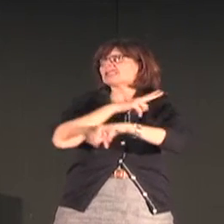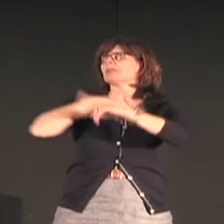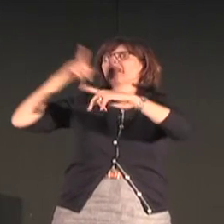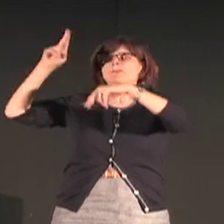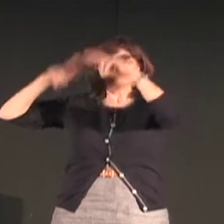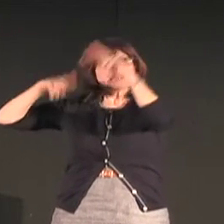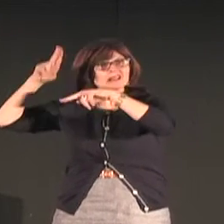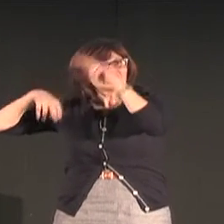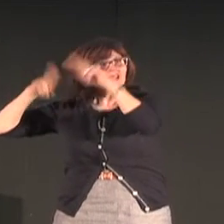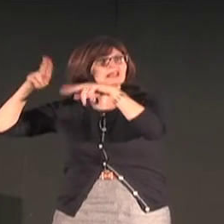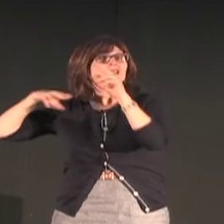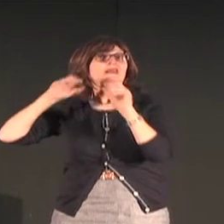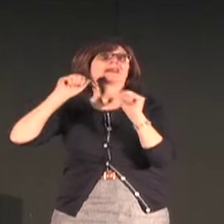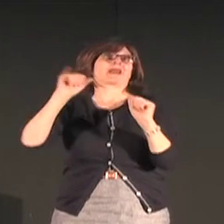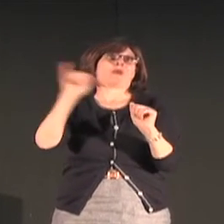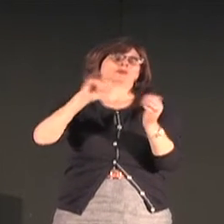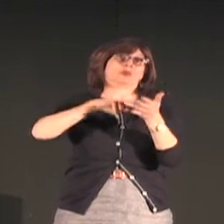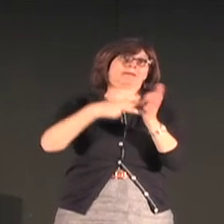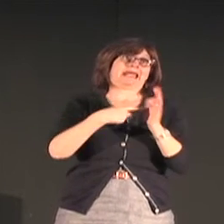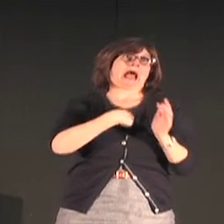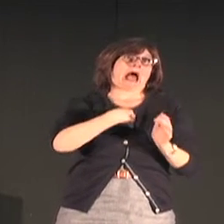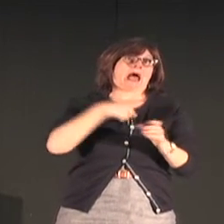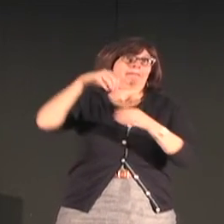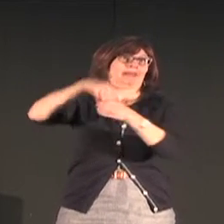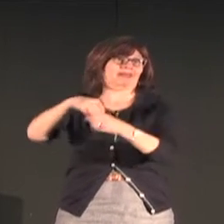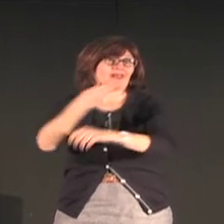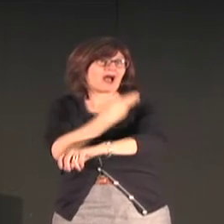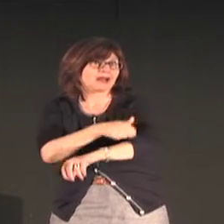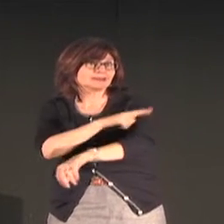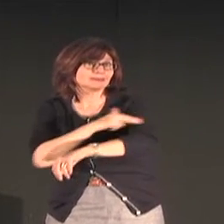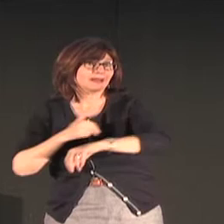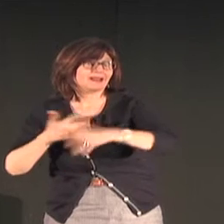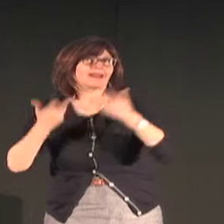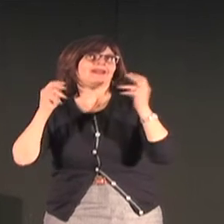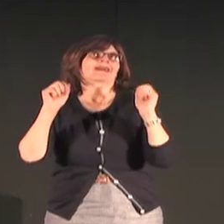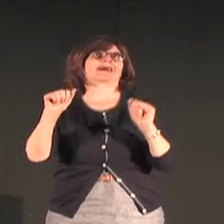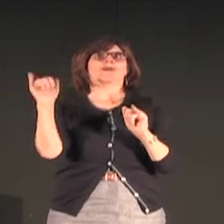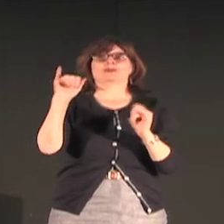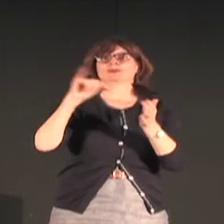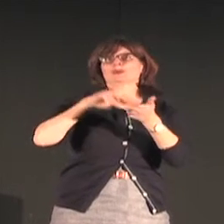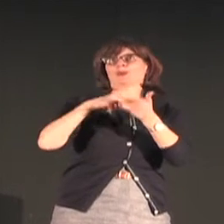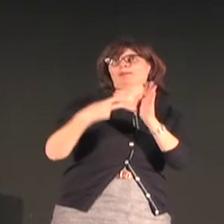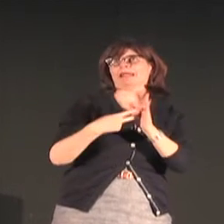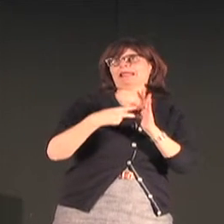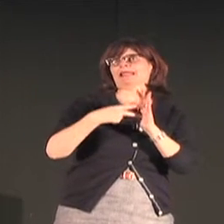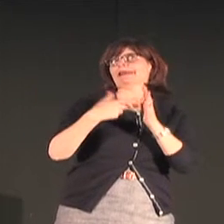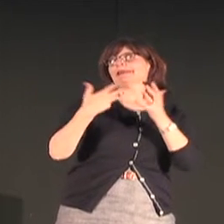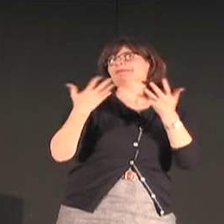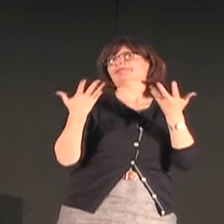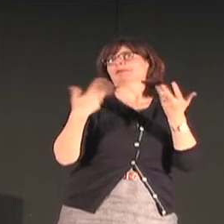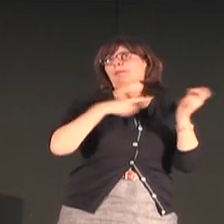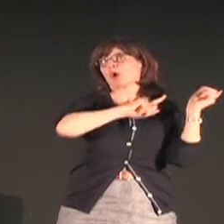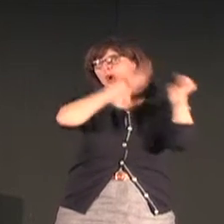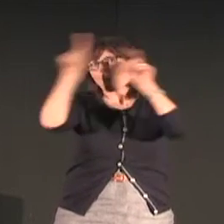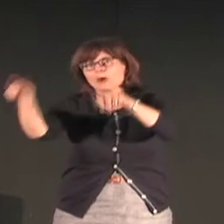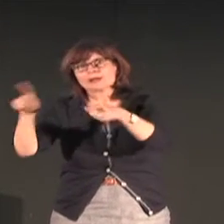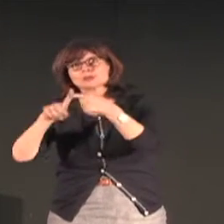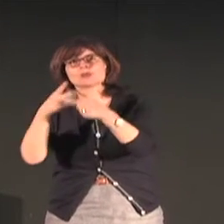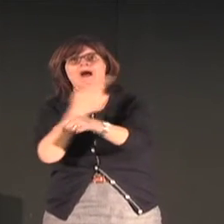and we thought what the hospital building might be look like it could also mean I'm in the hospital it could be the noun for the hospital could be